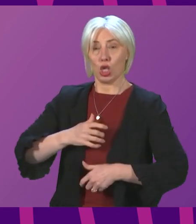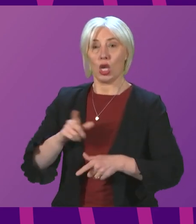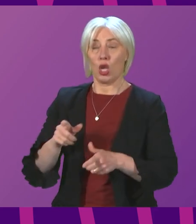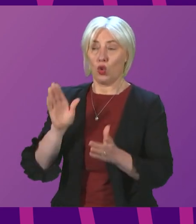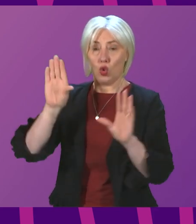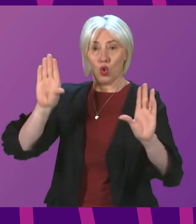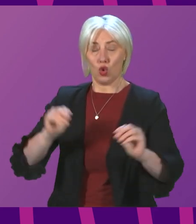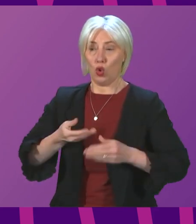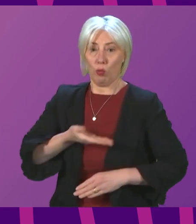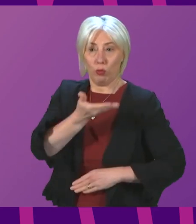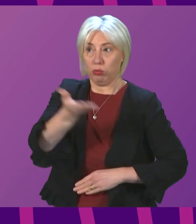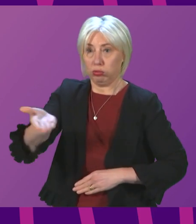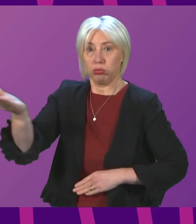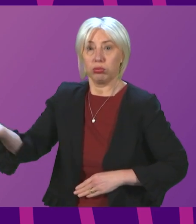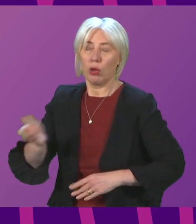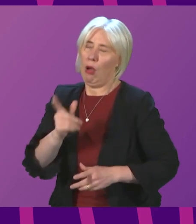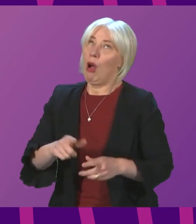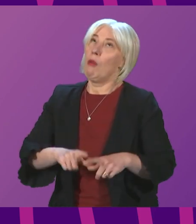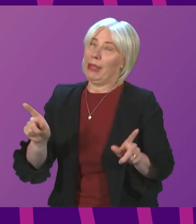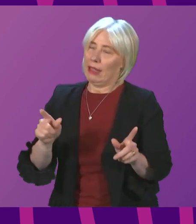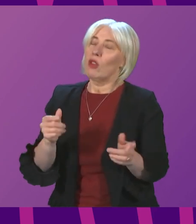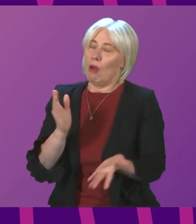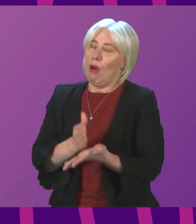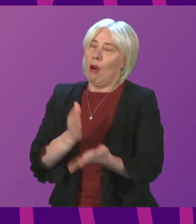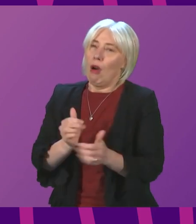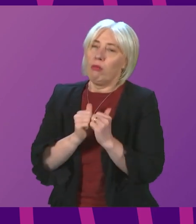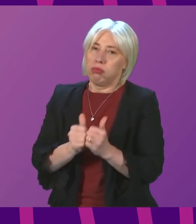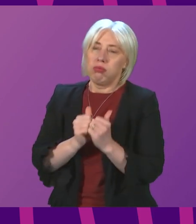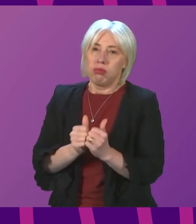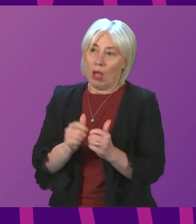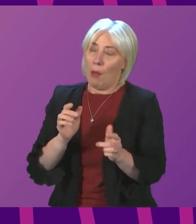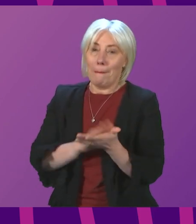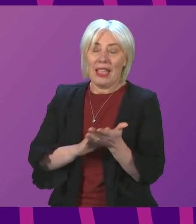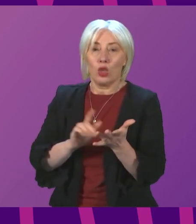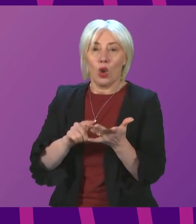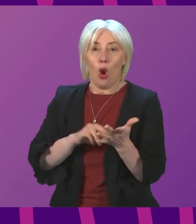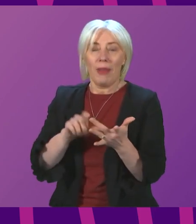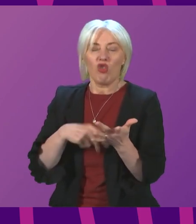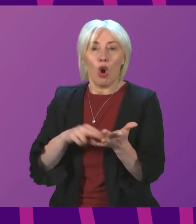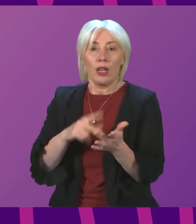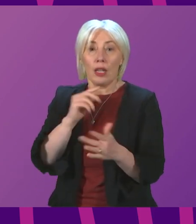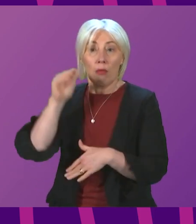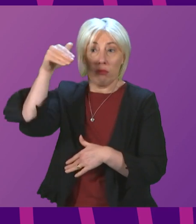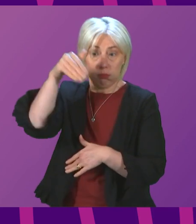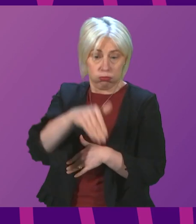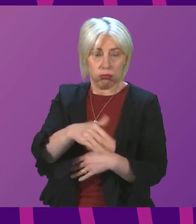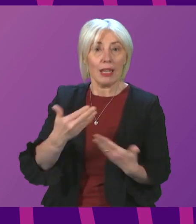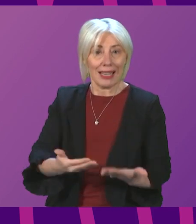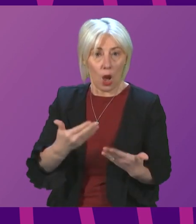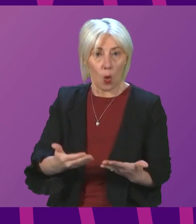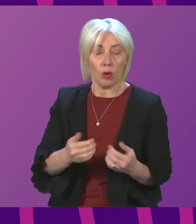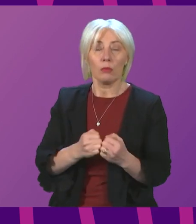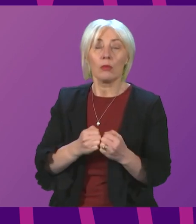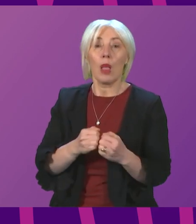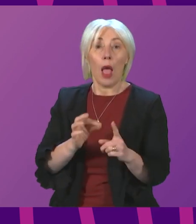that made a difference and has helped, I am glad to say, send Omicron into reverse. This progress is real